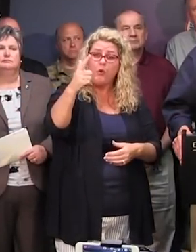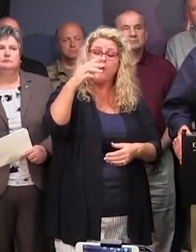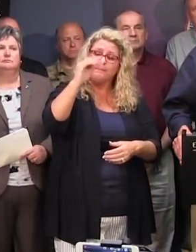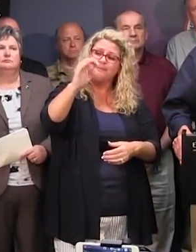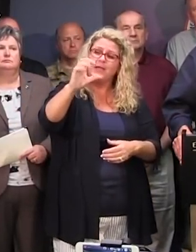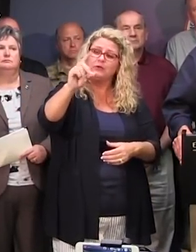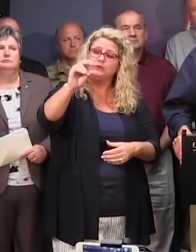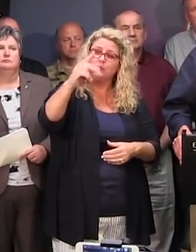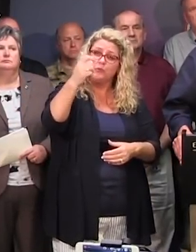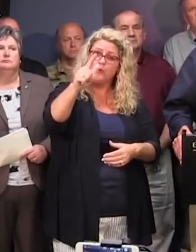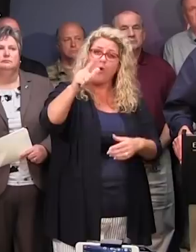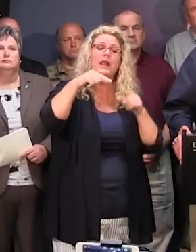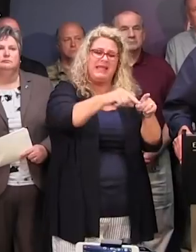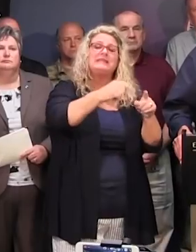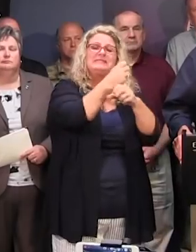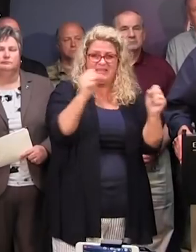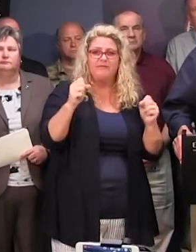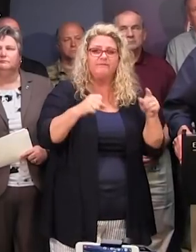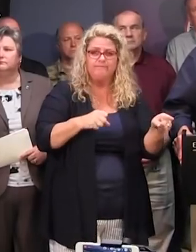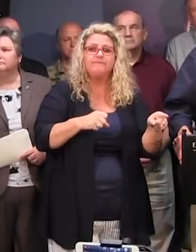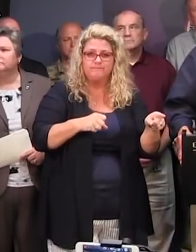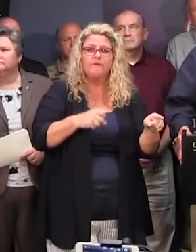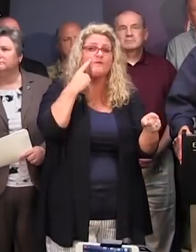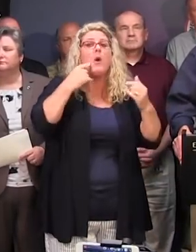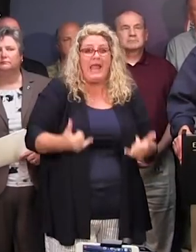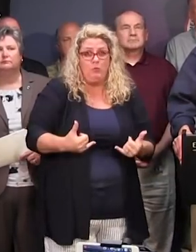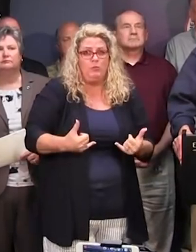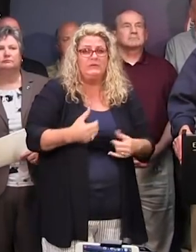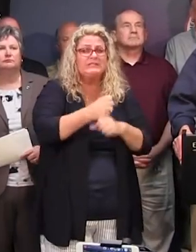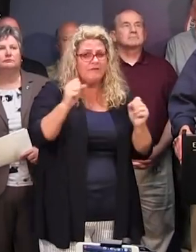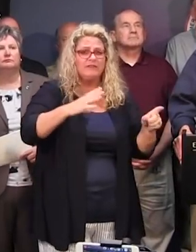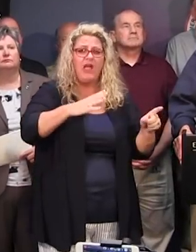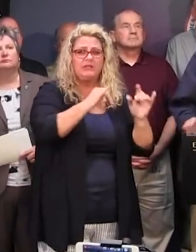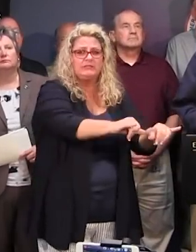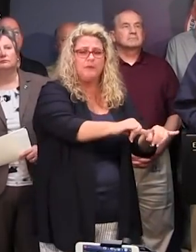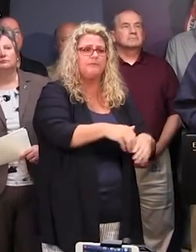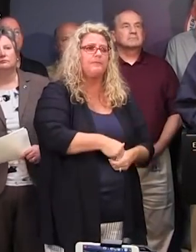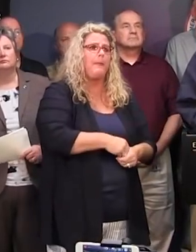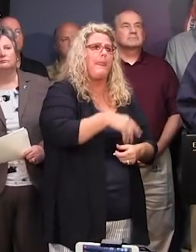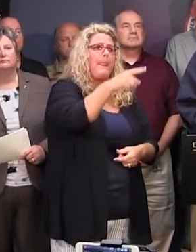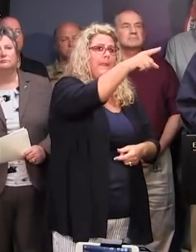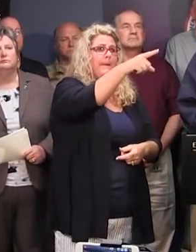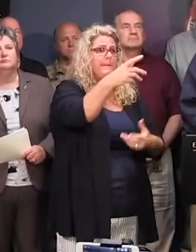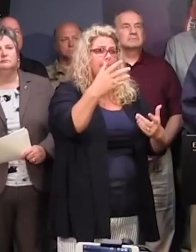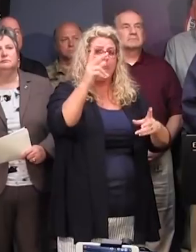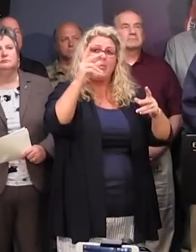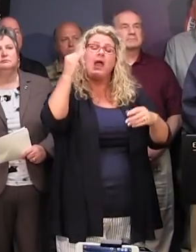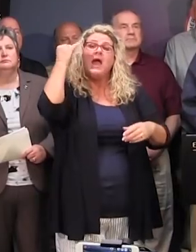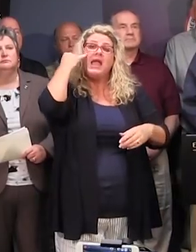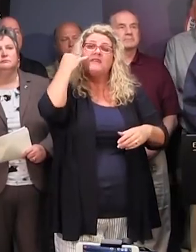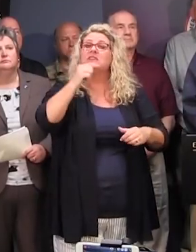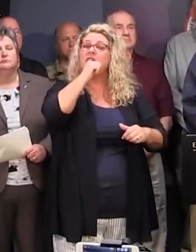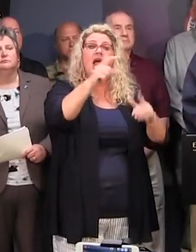for those people to be at this time. Governor, what should people, should they call 911 if they